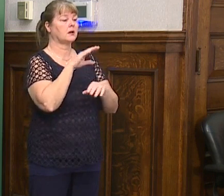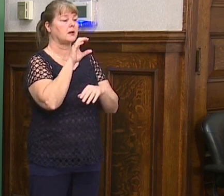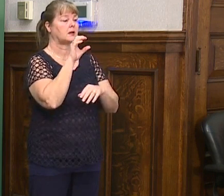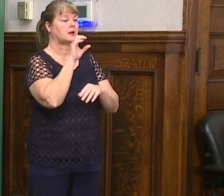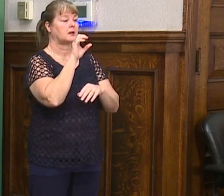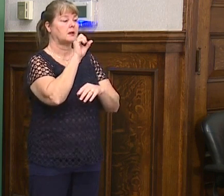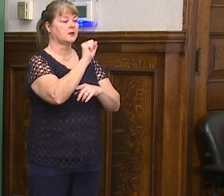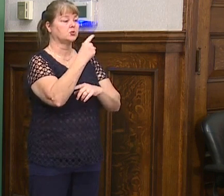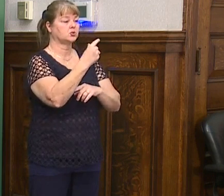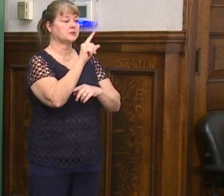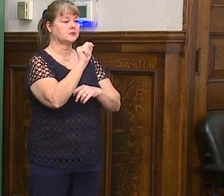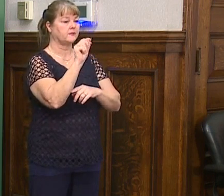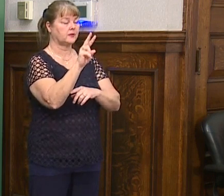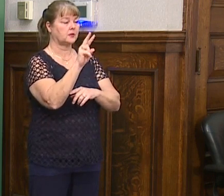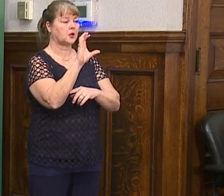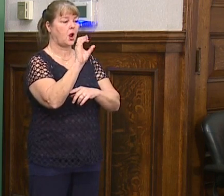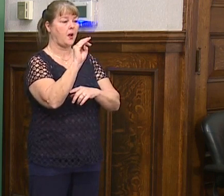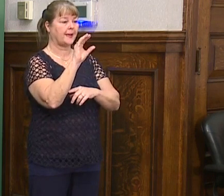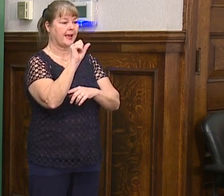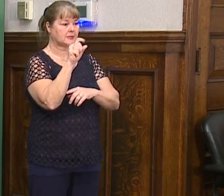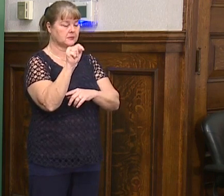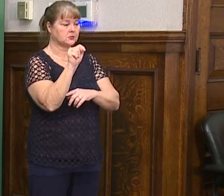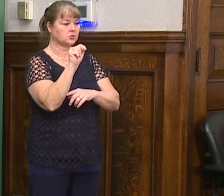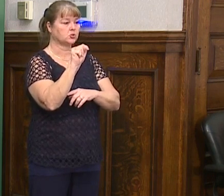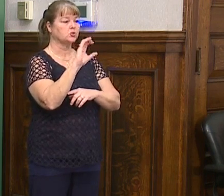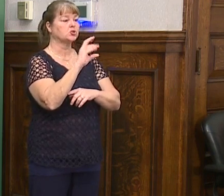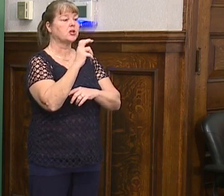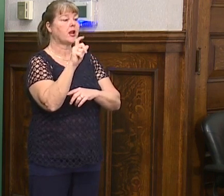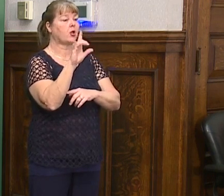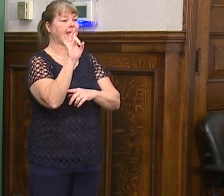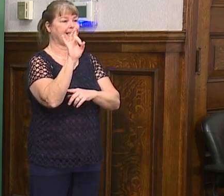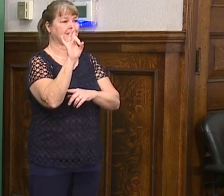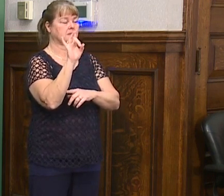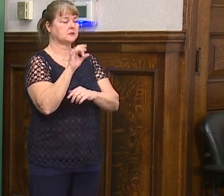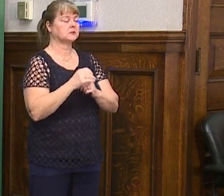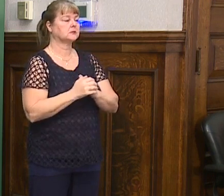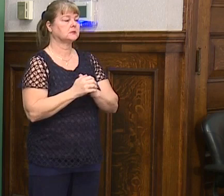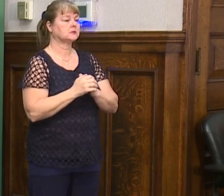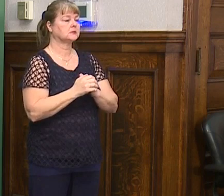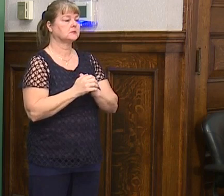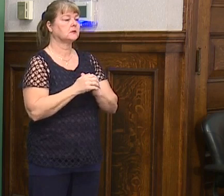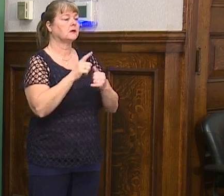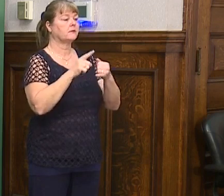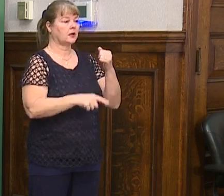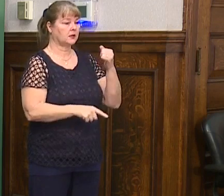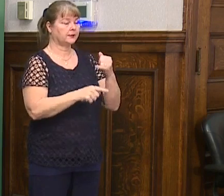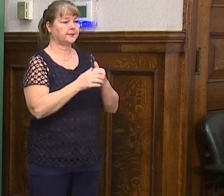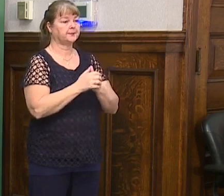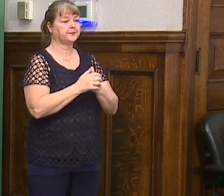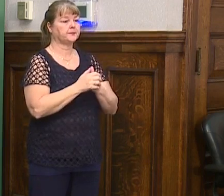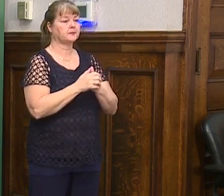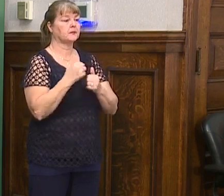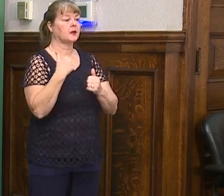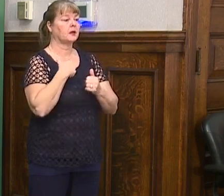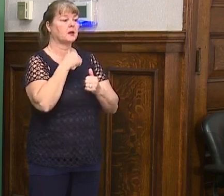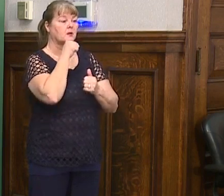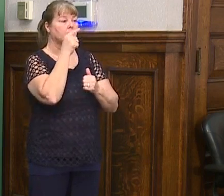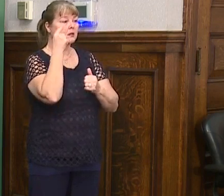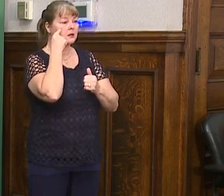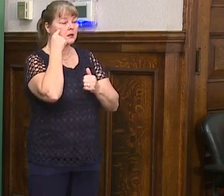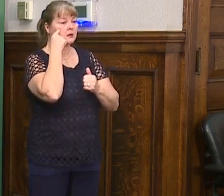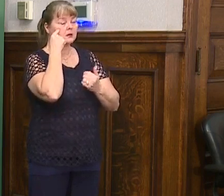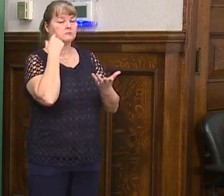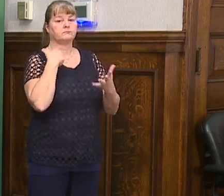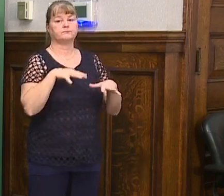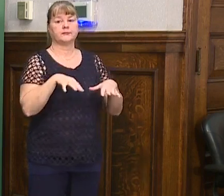sgtv comcast channel 8. Finally, I don't think this